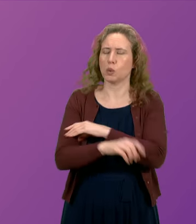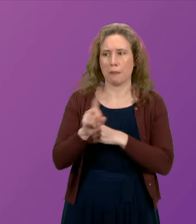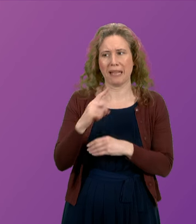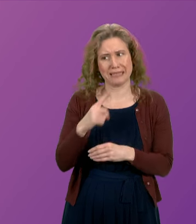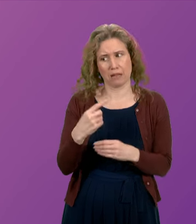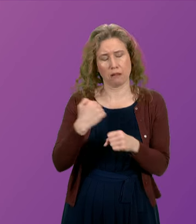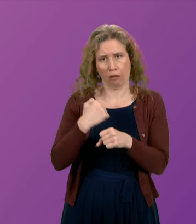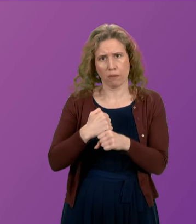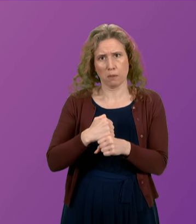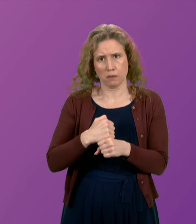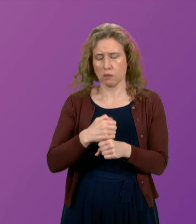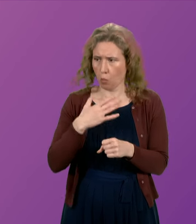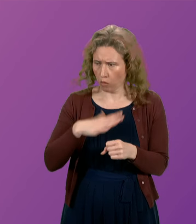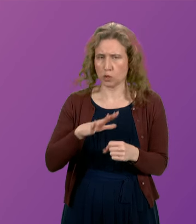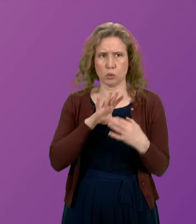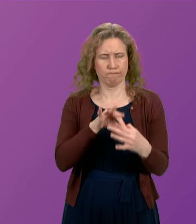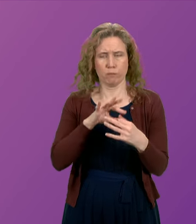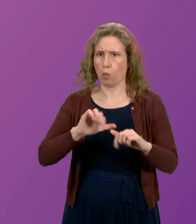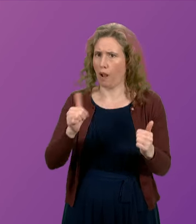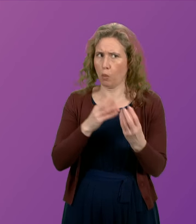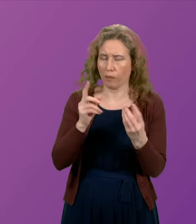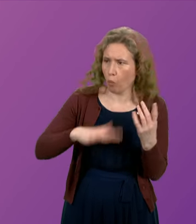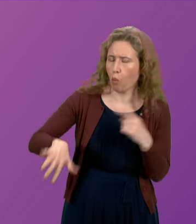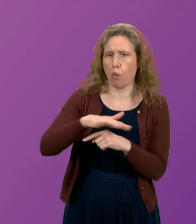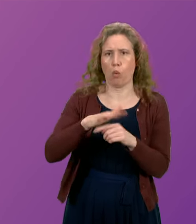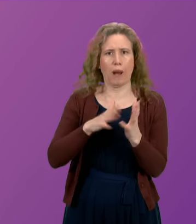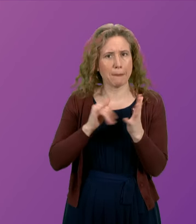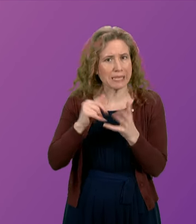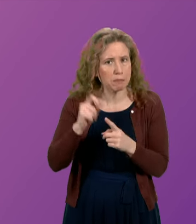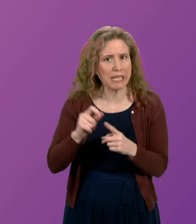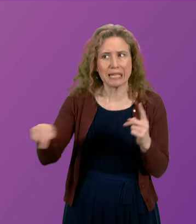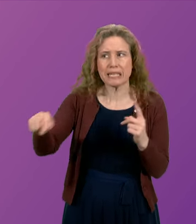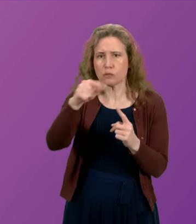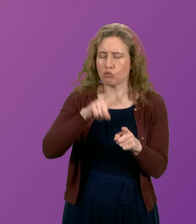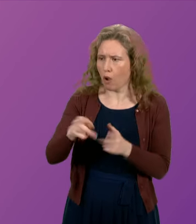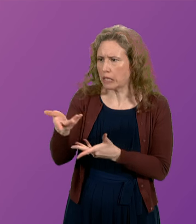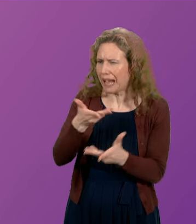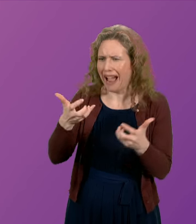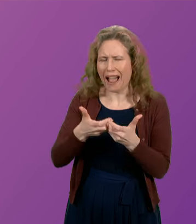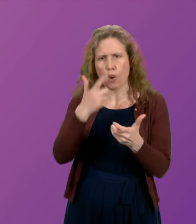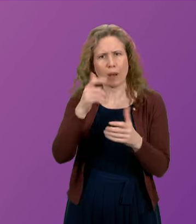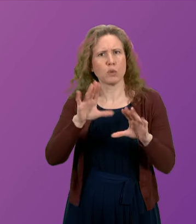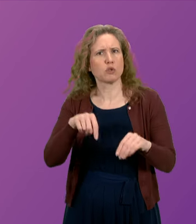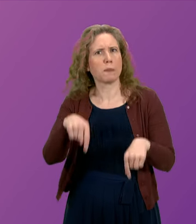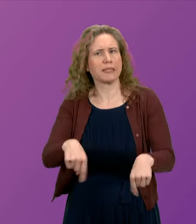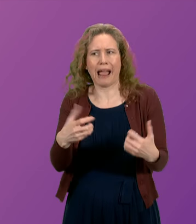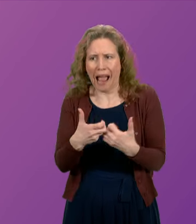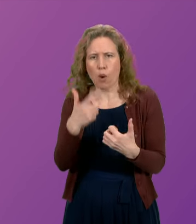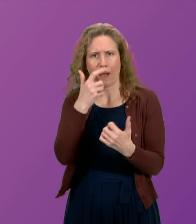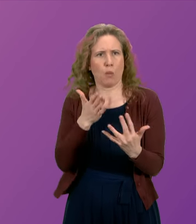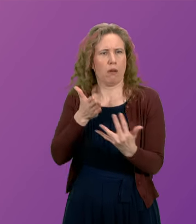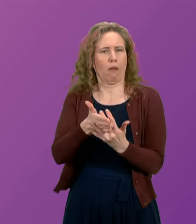the willingness of the government to engage constructively across Parliament to find the ways and the interventions that will allow us to